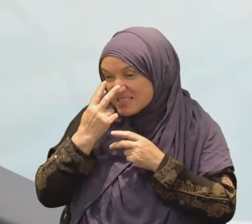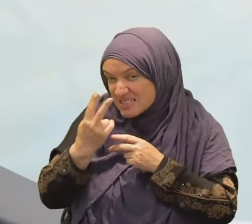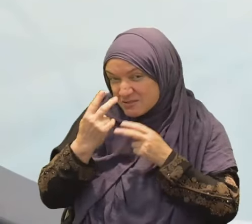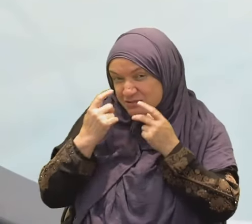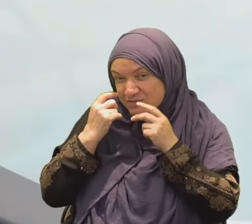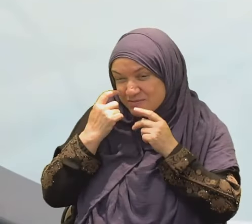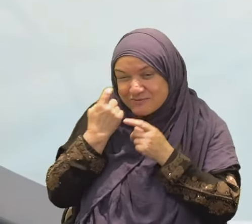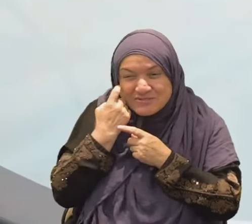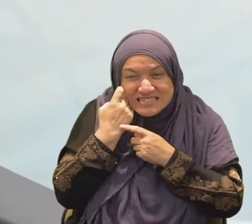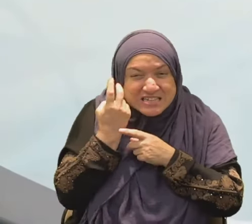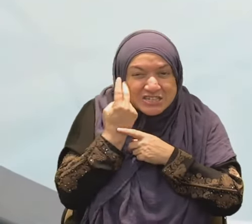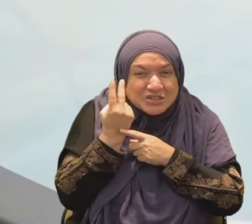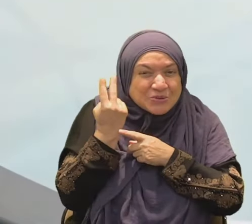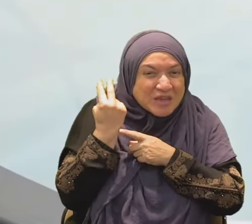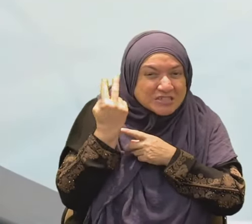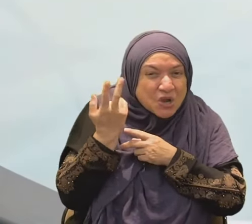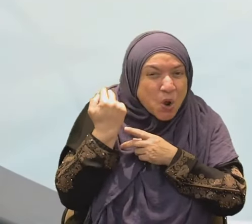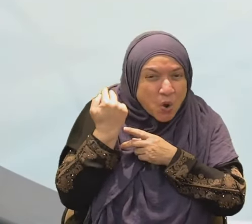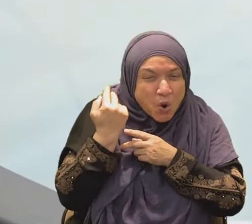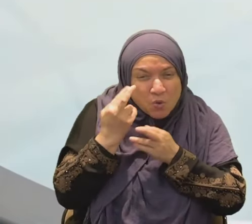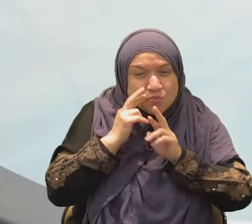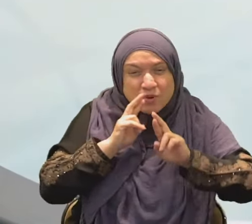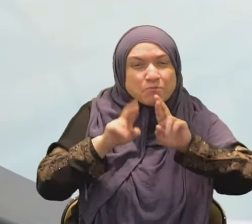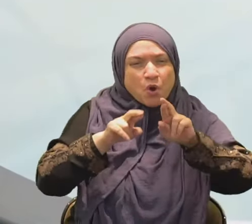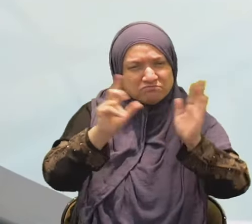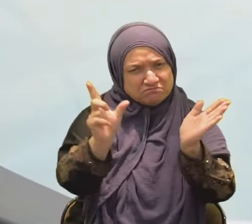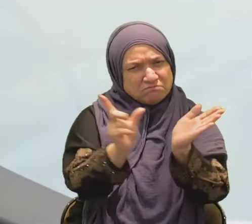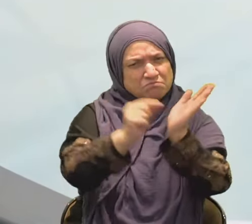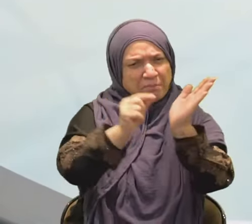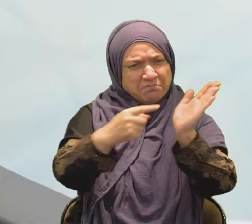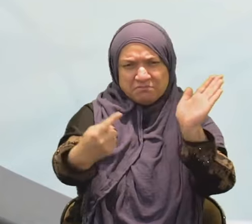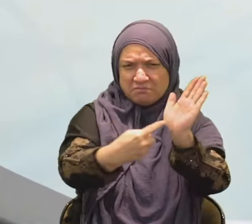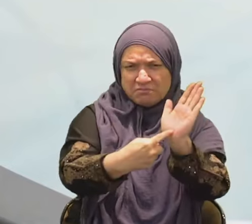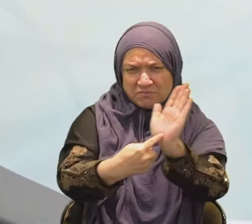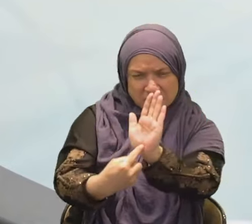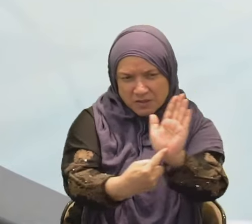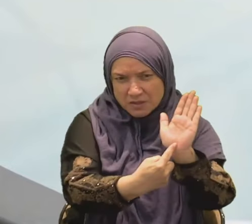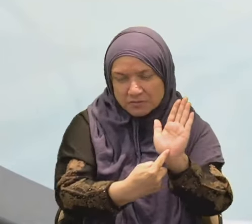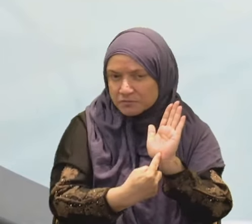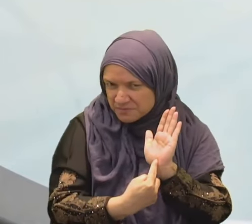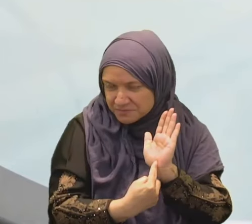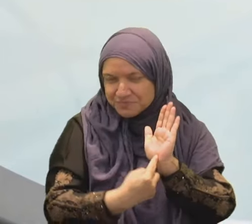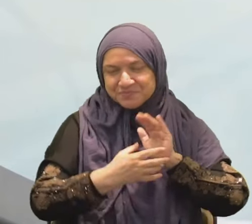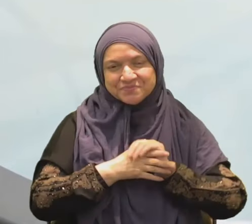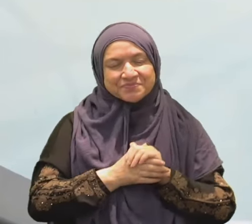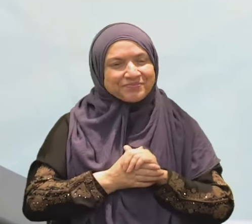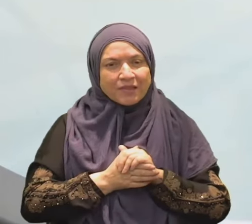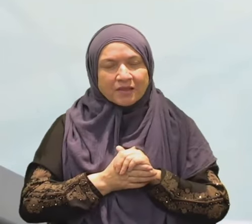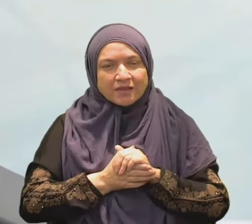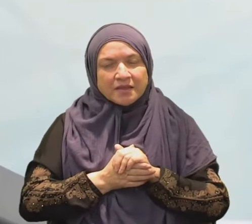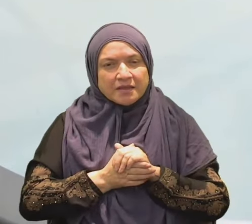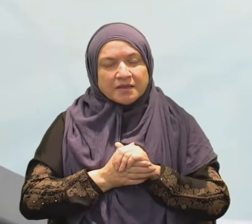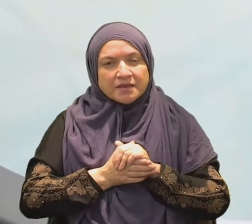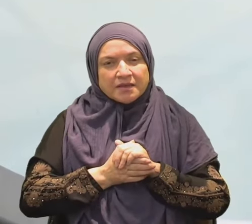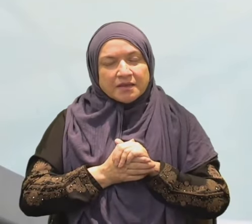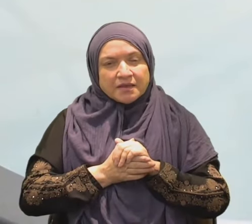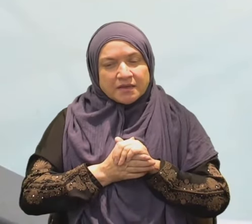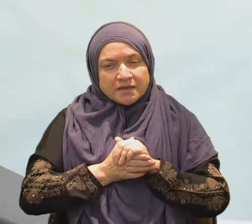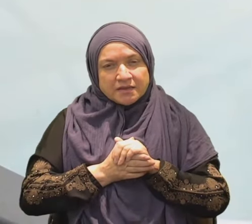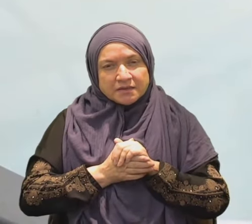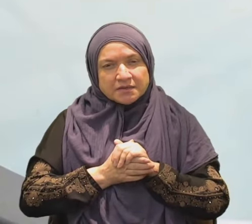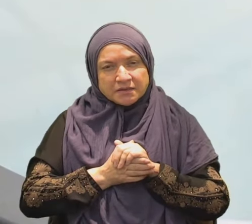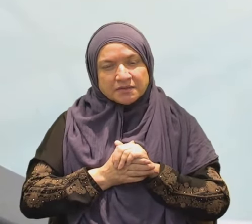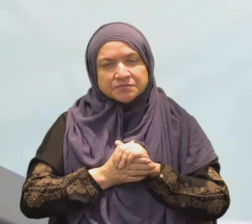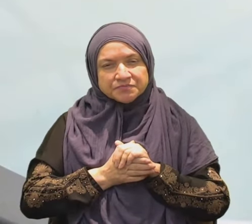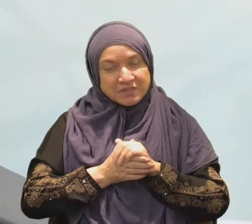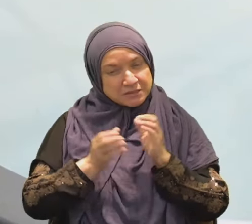the sexual discipline of some of the big names of this country. More than 900 pages. I